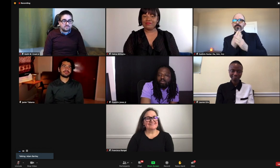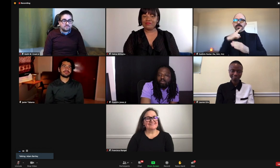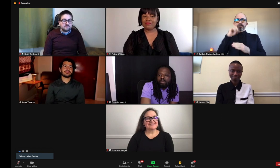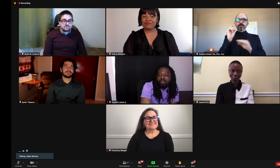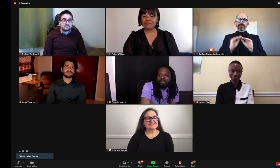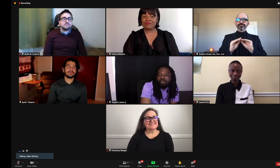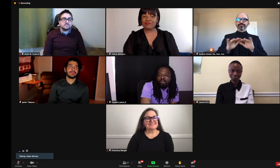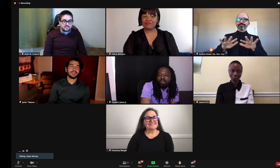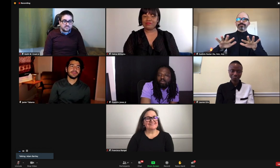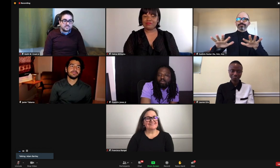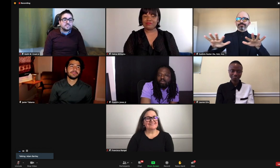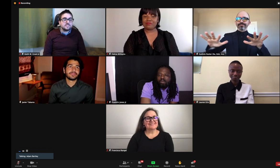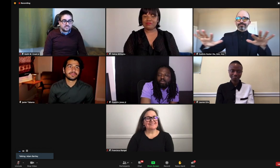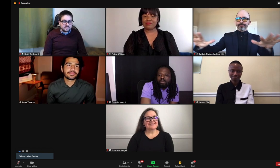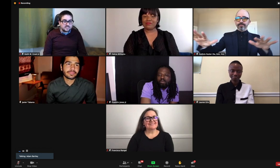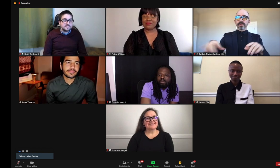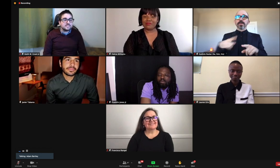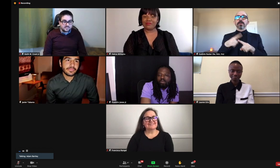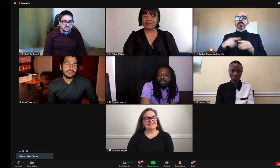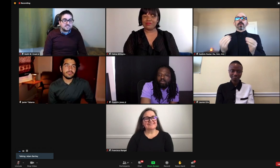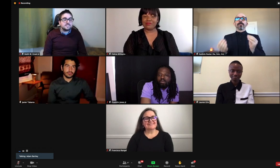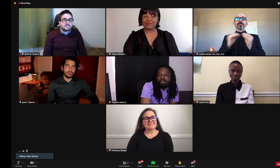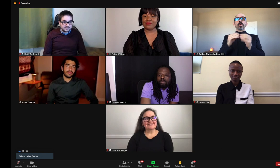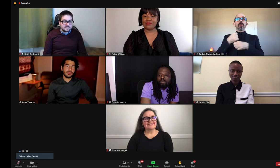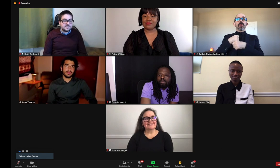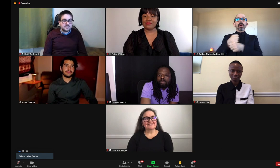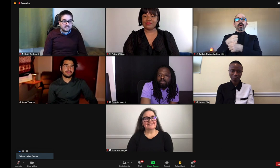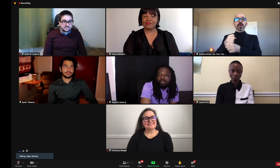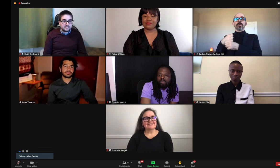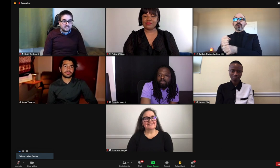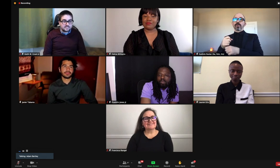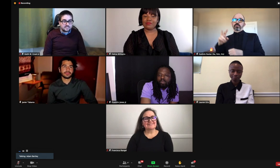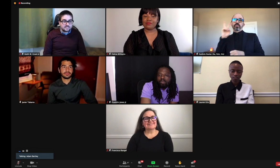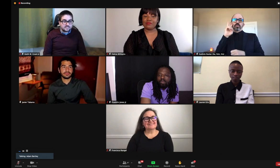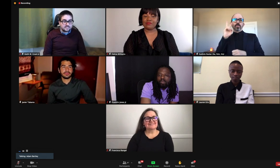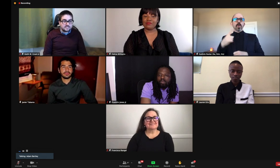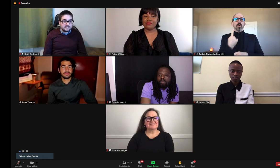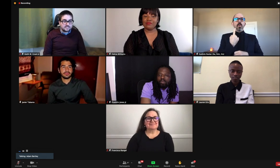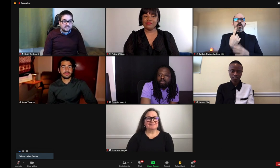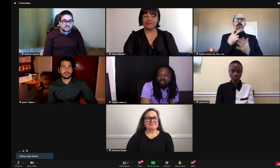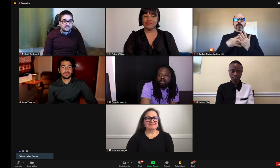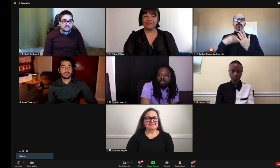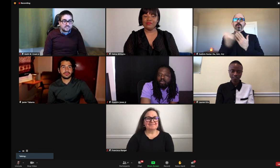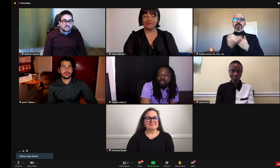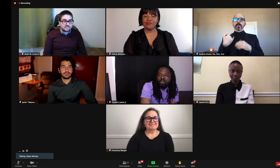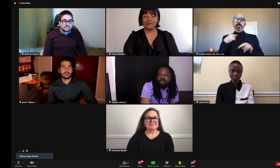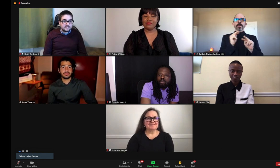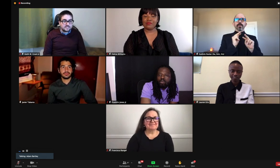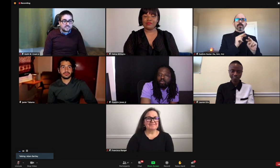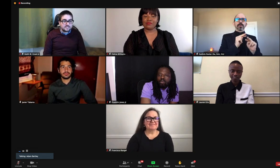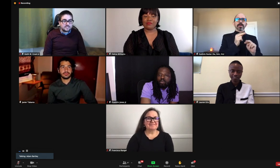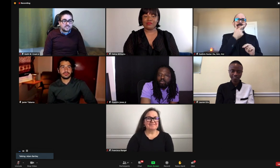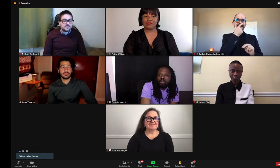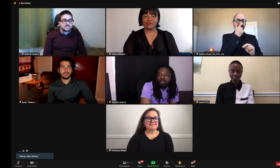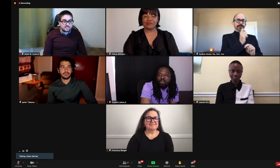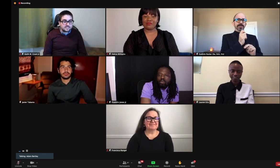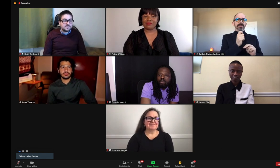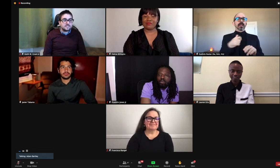distributing this piece, this book very shortly. And we have other works in the making. There's one project we're looking